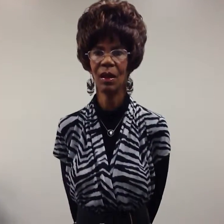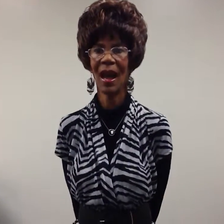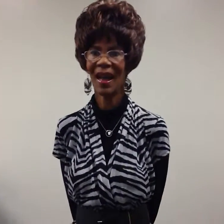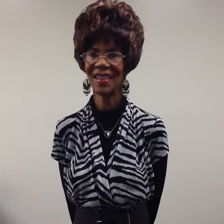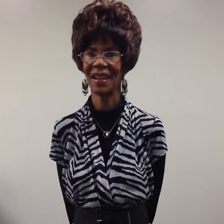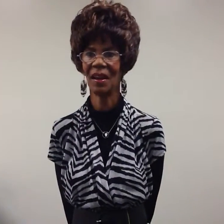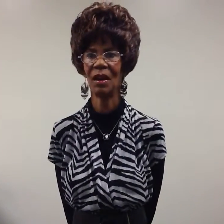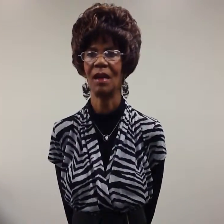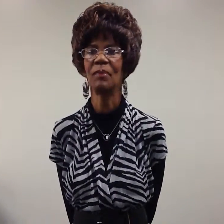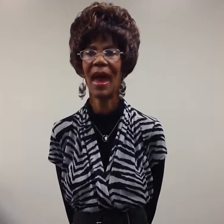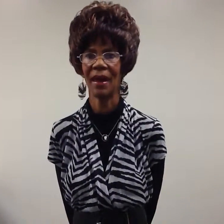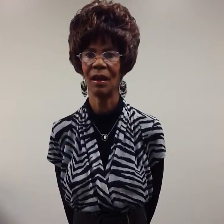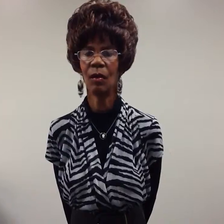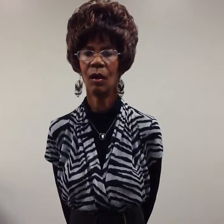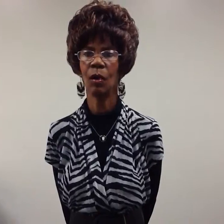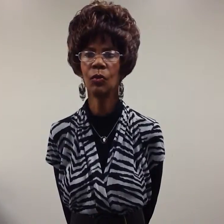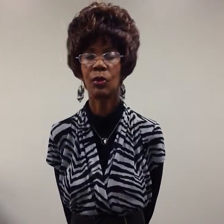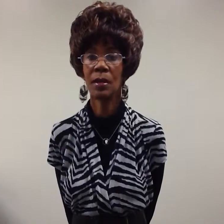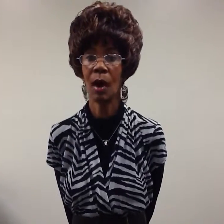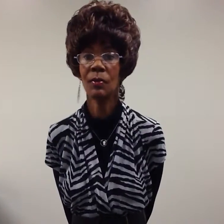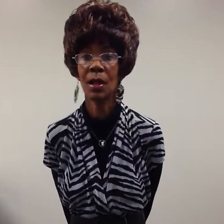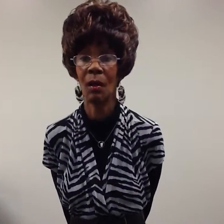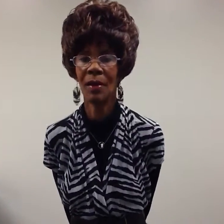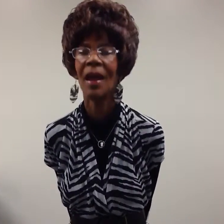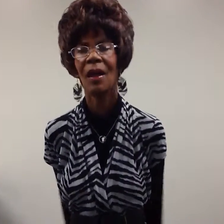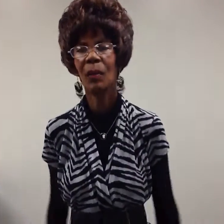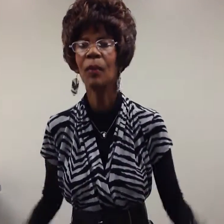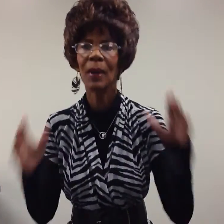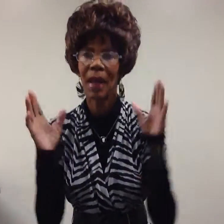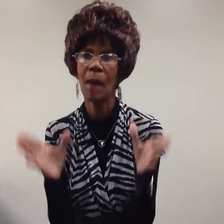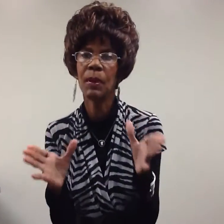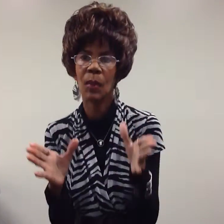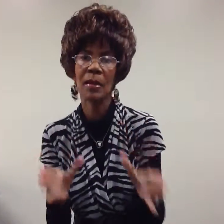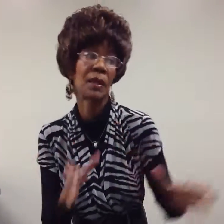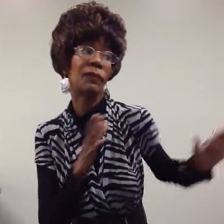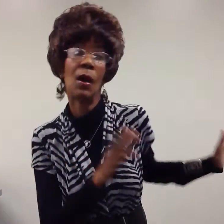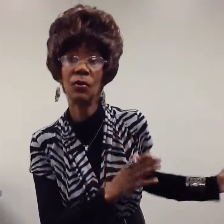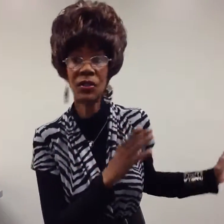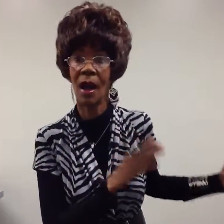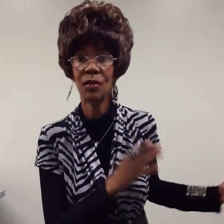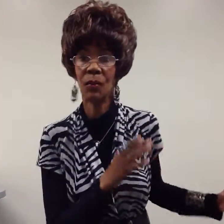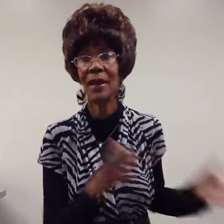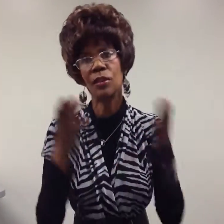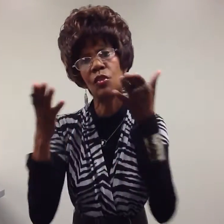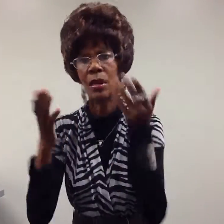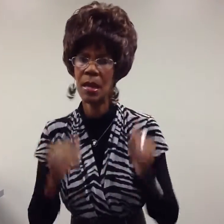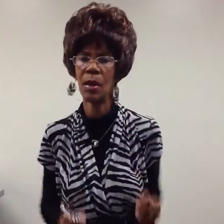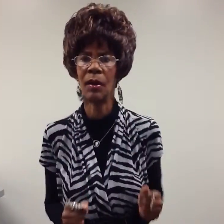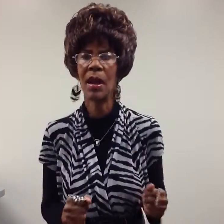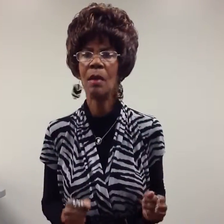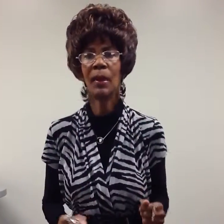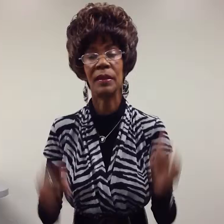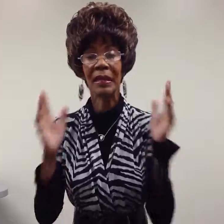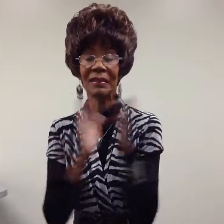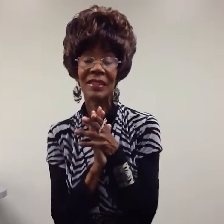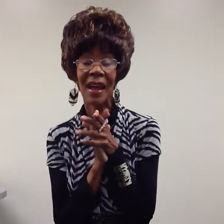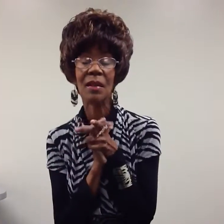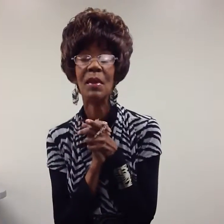Hi there, I'm back. Oh, you didn't know I was gone? Well, what happened was the phone started ringing. You didn't hear it, but the gentleman